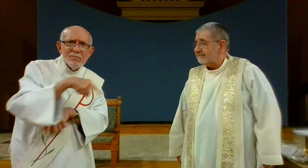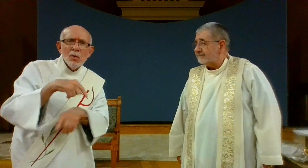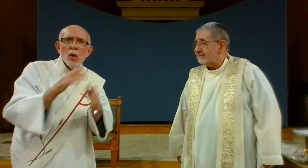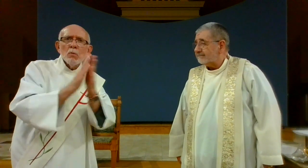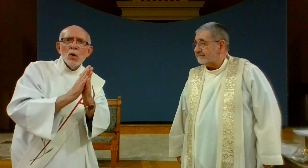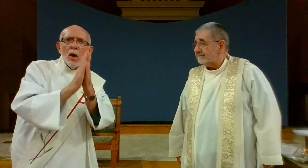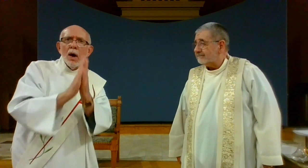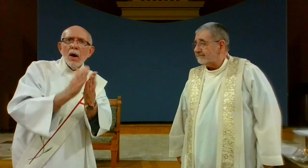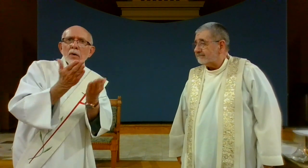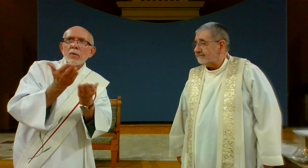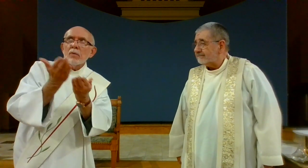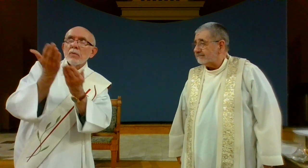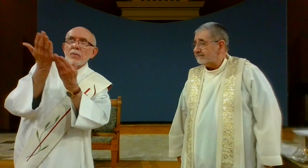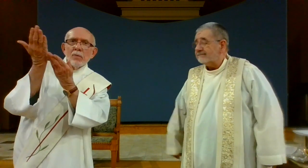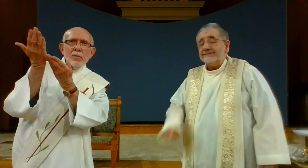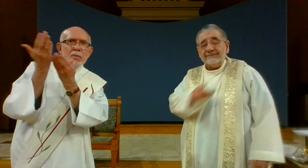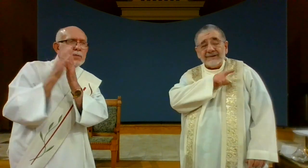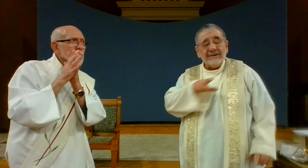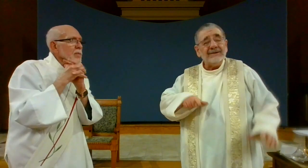to the Lord Lord receive our prayer